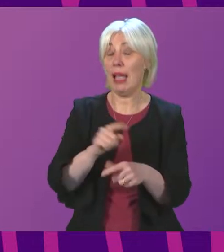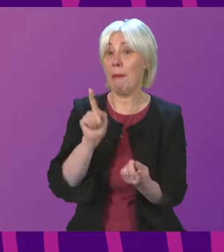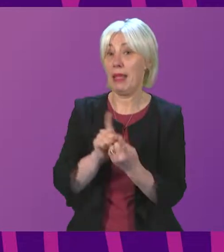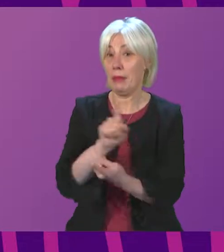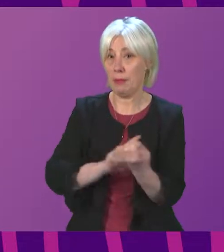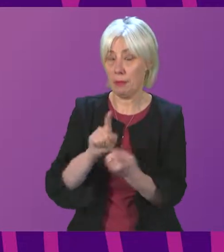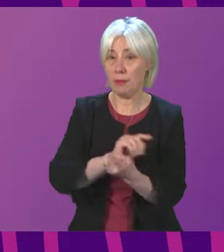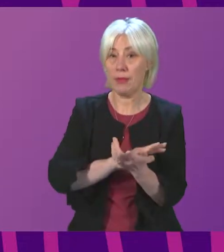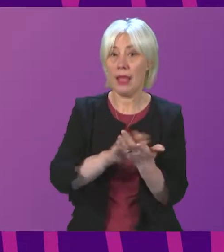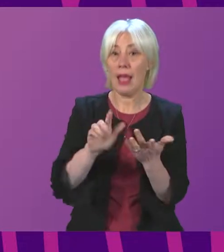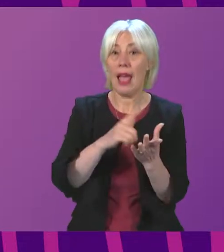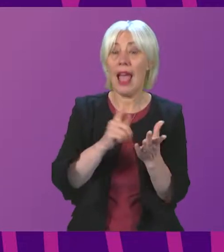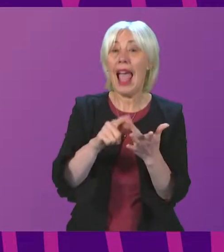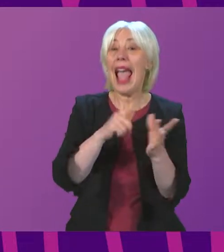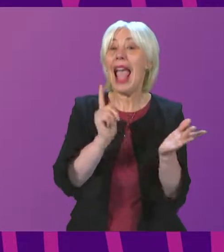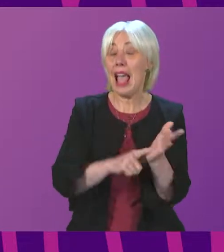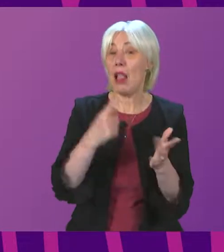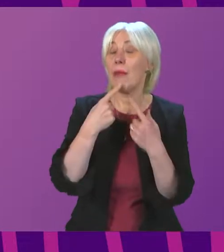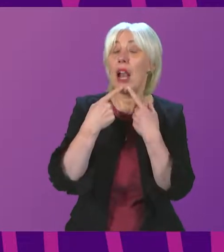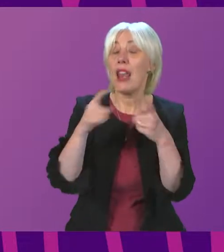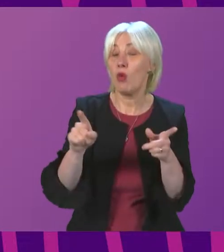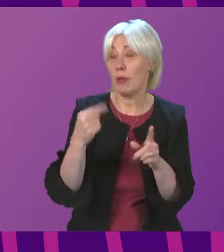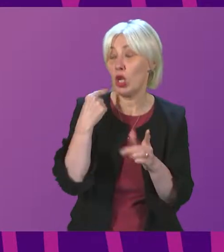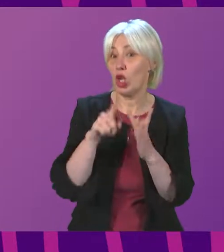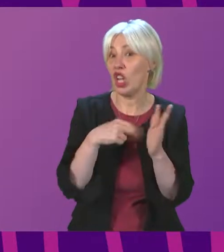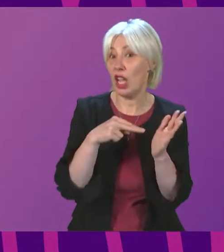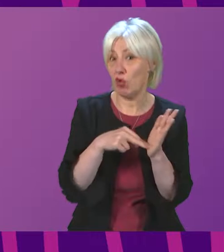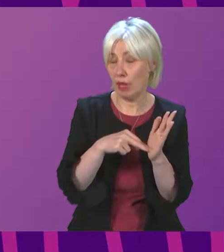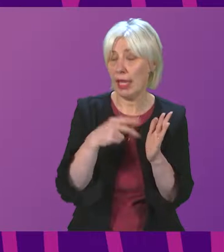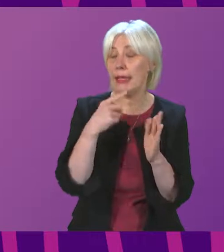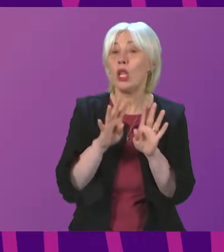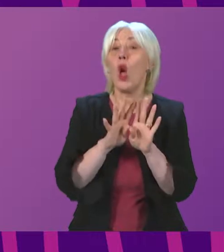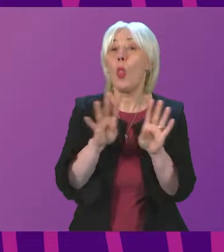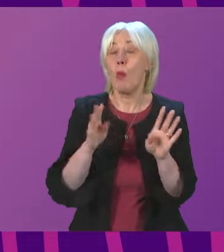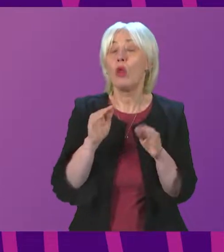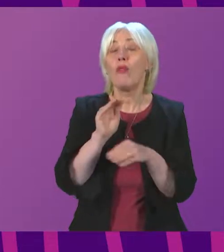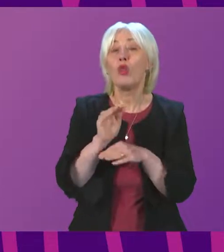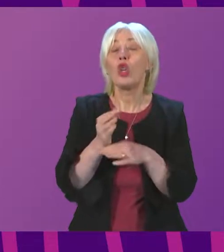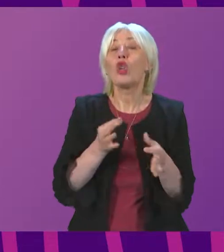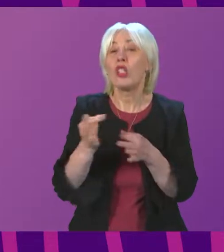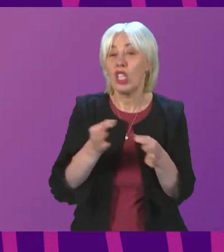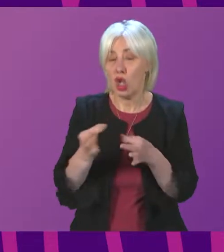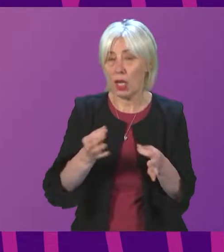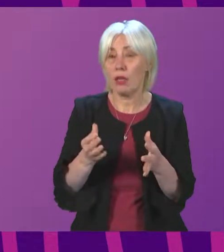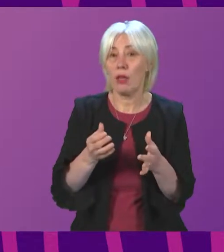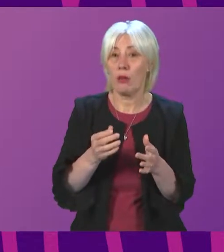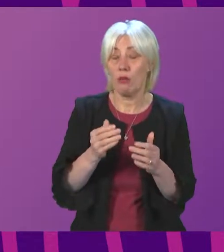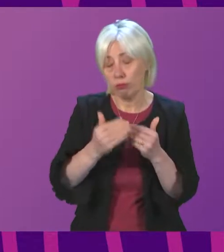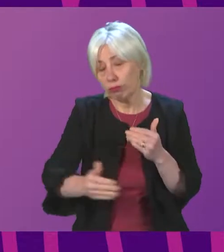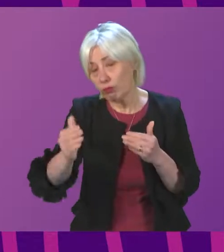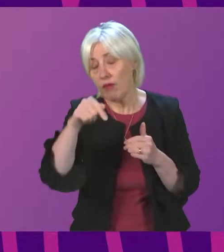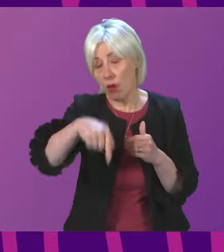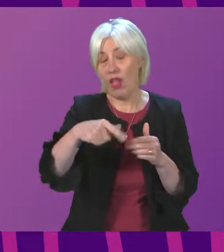HALT subsequently made an announcement at the end of January that the HALT had agreed the future strategic direction for the ATMS programme,